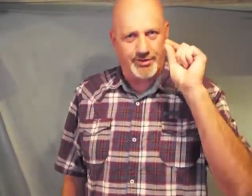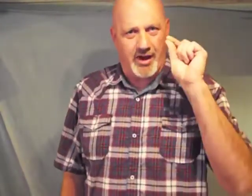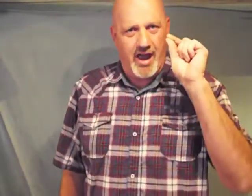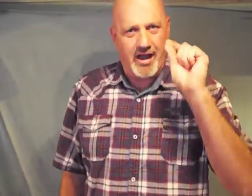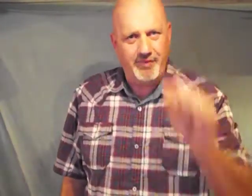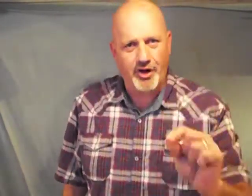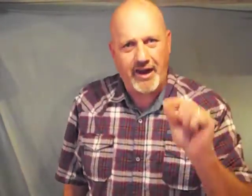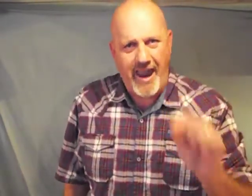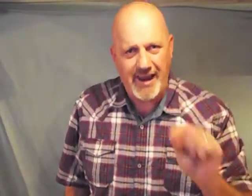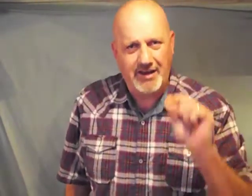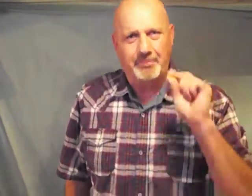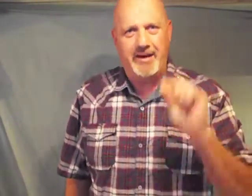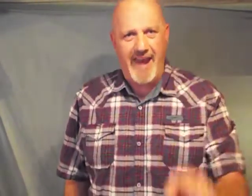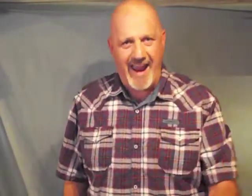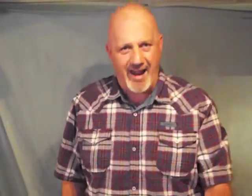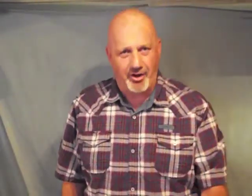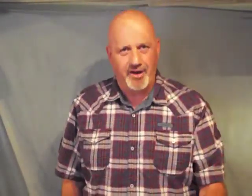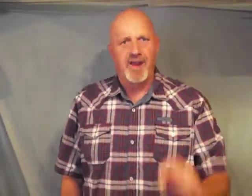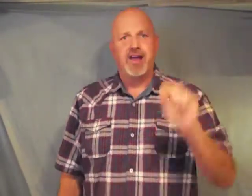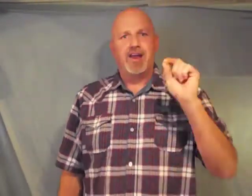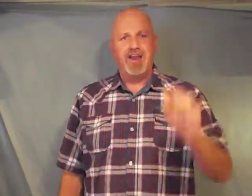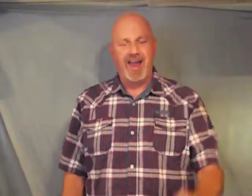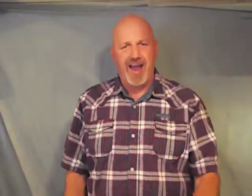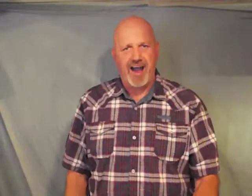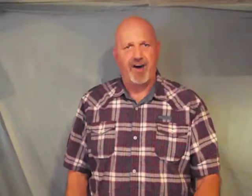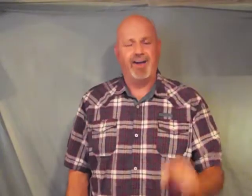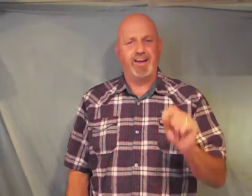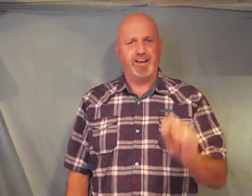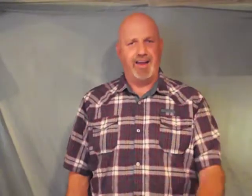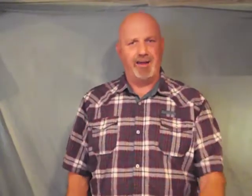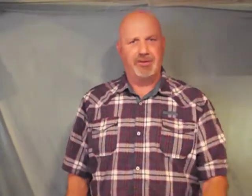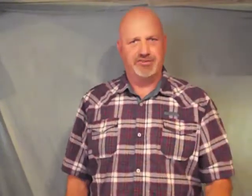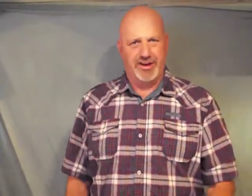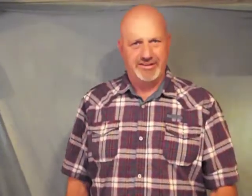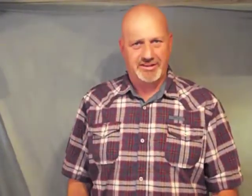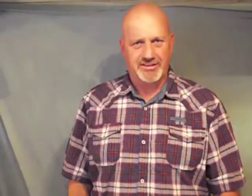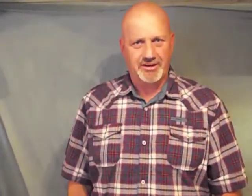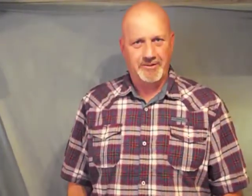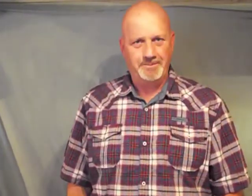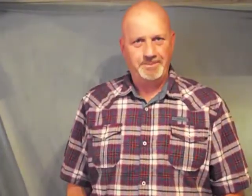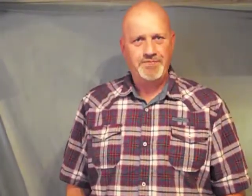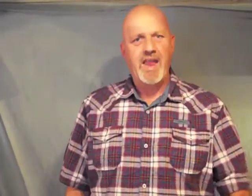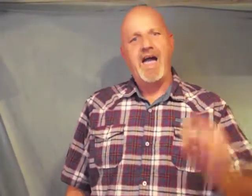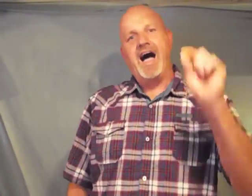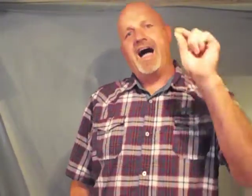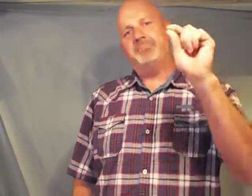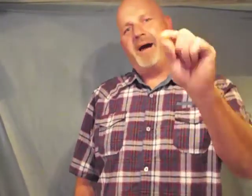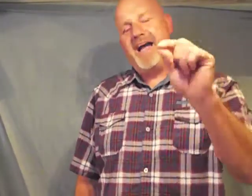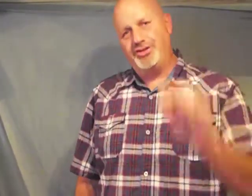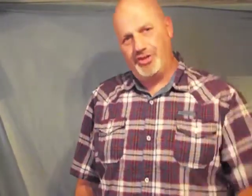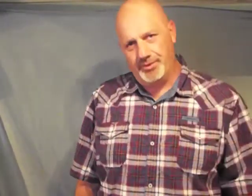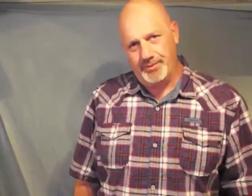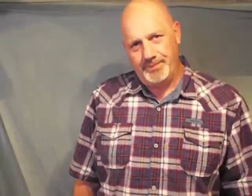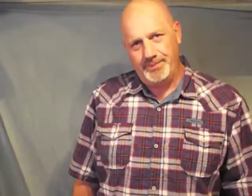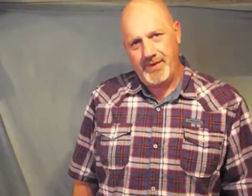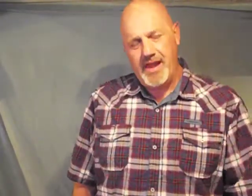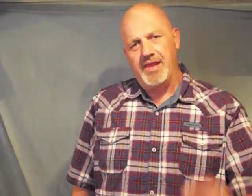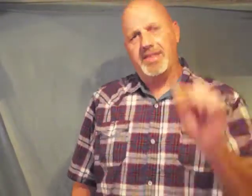of your kingdom down now in the name of Jesus I bind you the